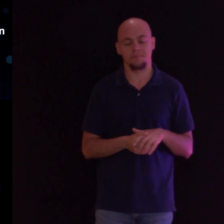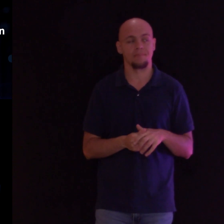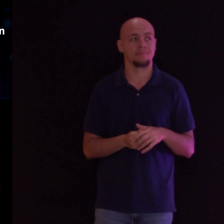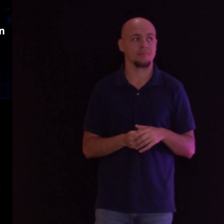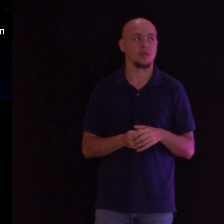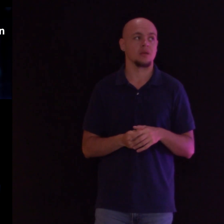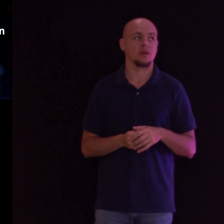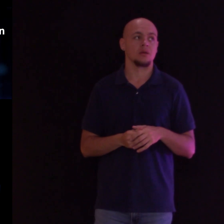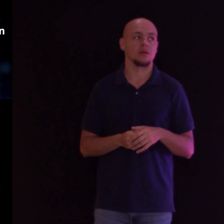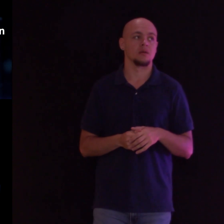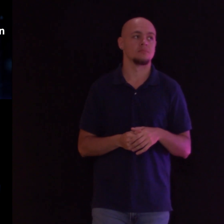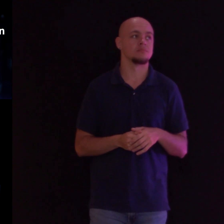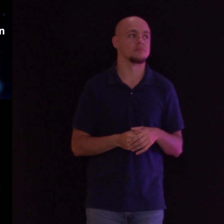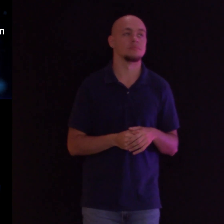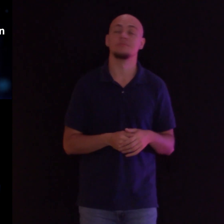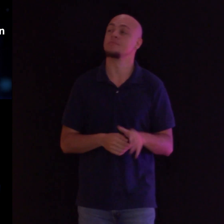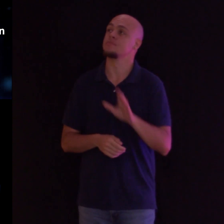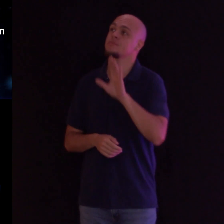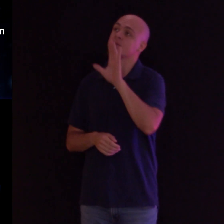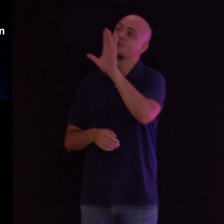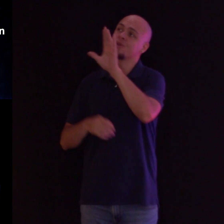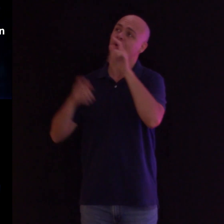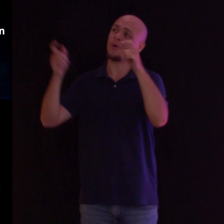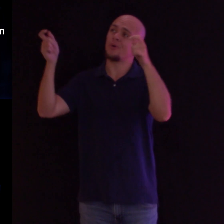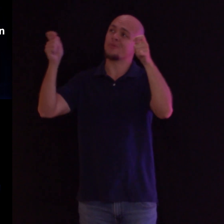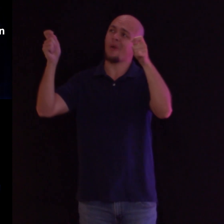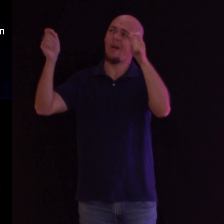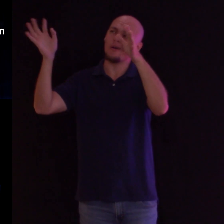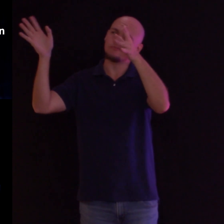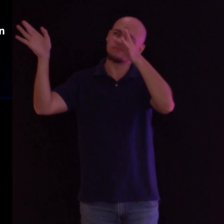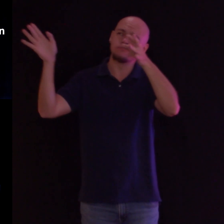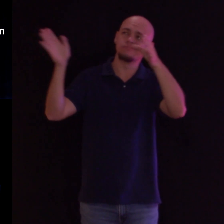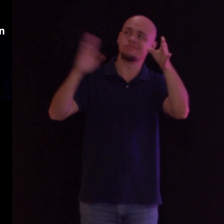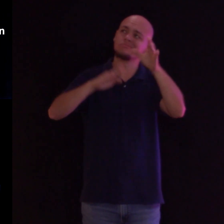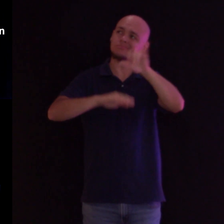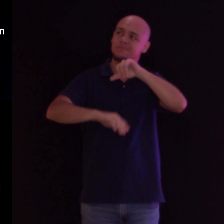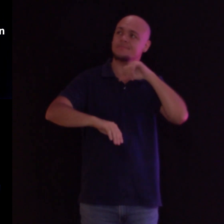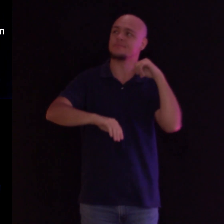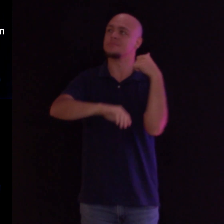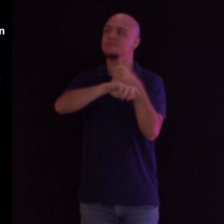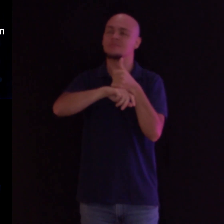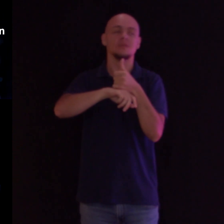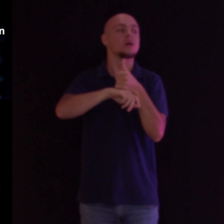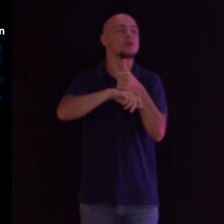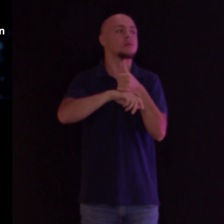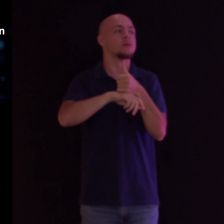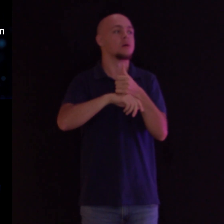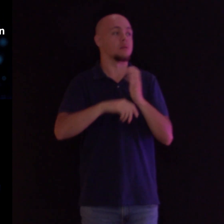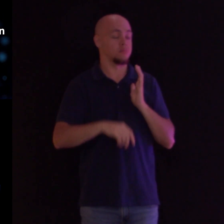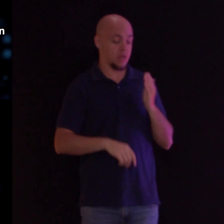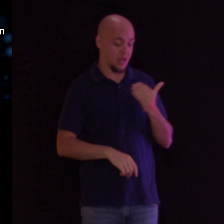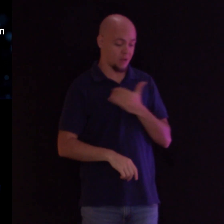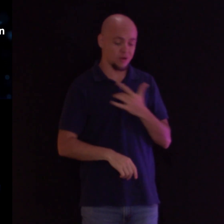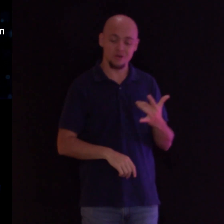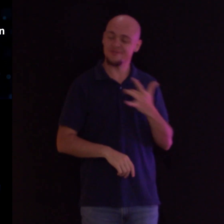Come set your ruling brain in our hearts again